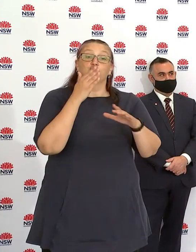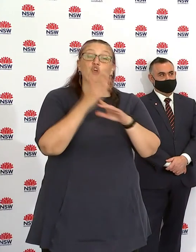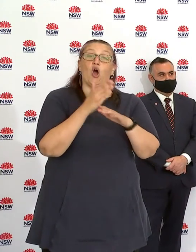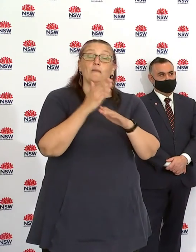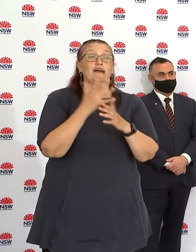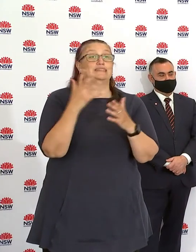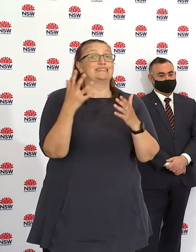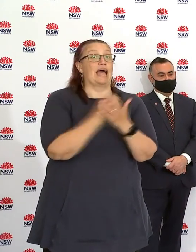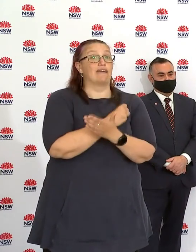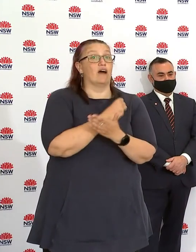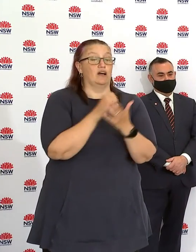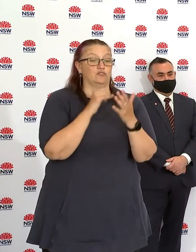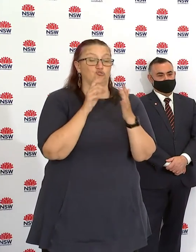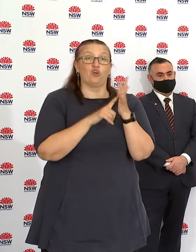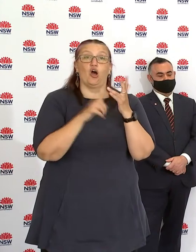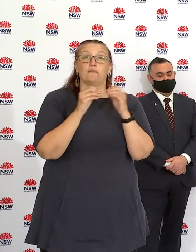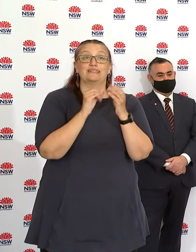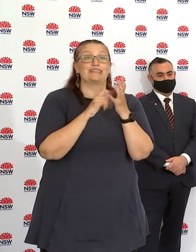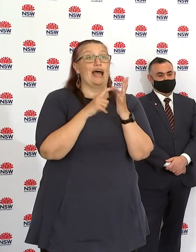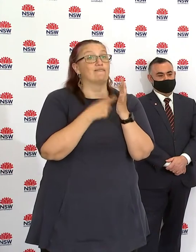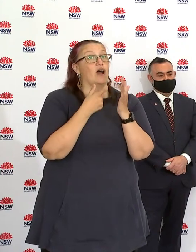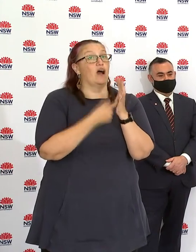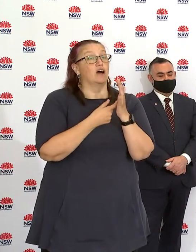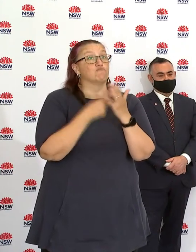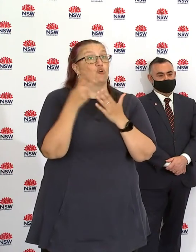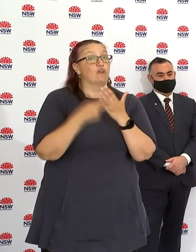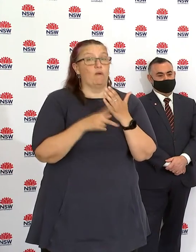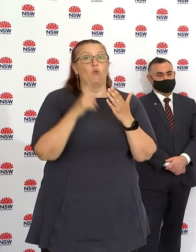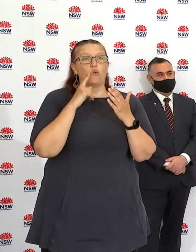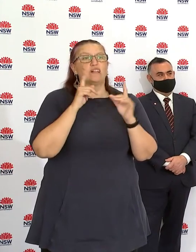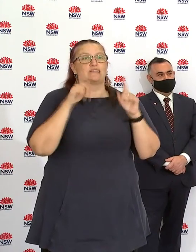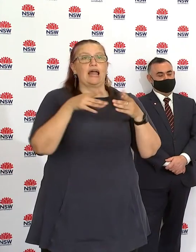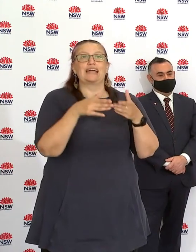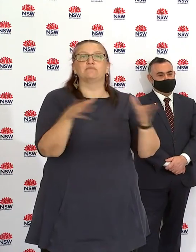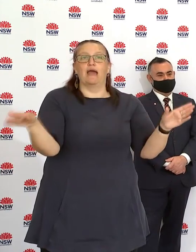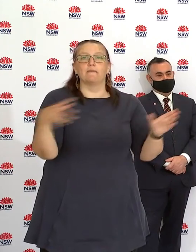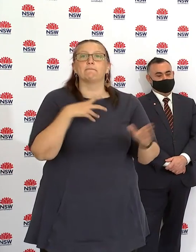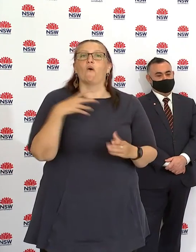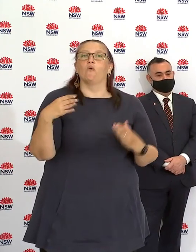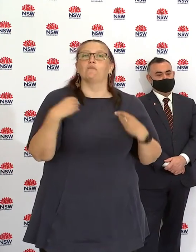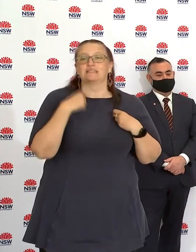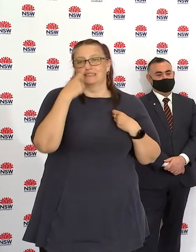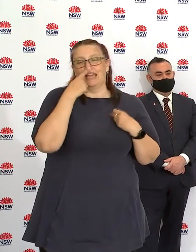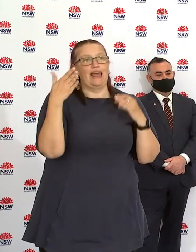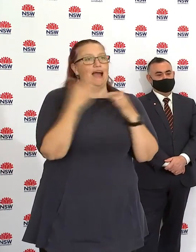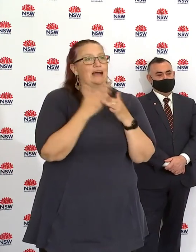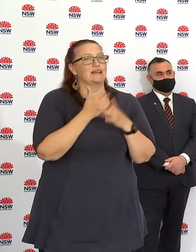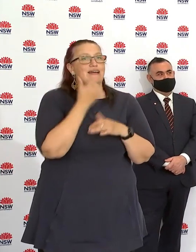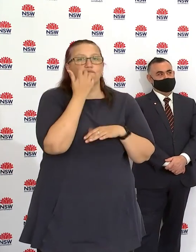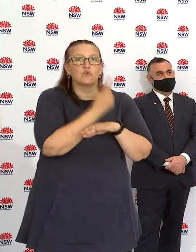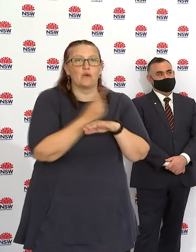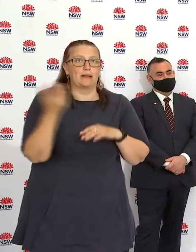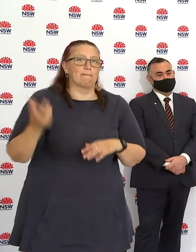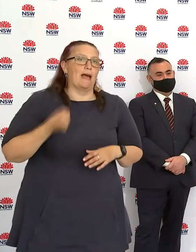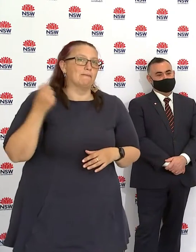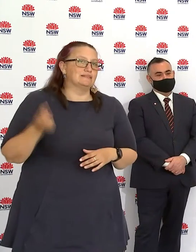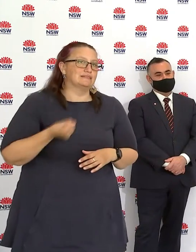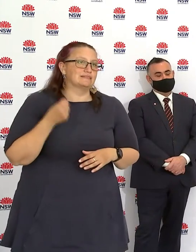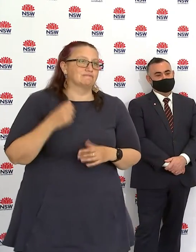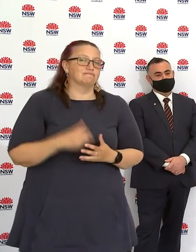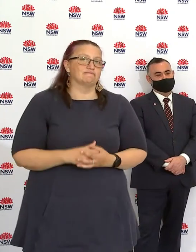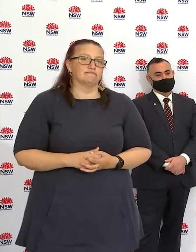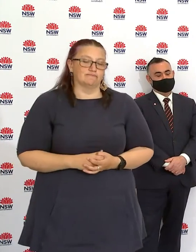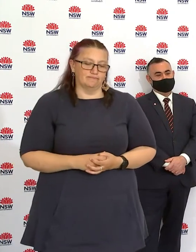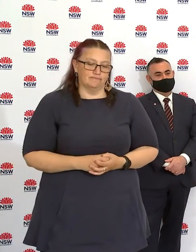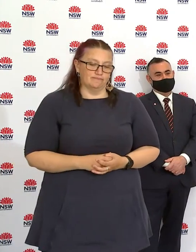to ensure that more businesses are eligible to access those weekly payments. We currently have a turnover